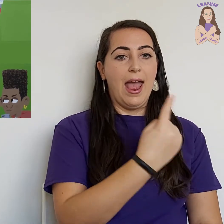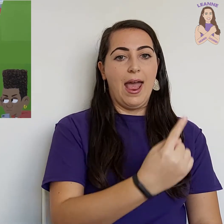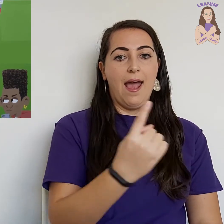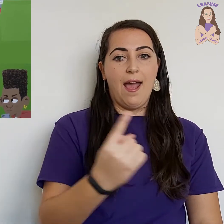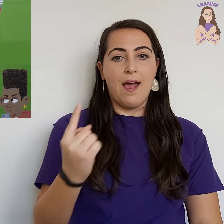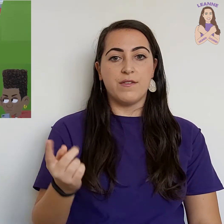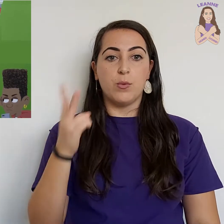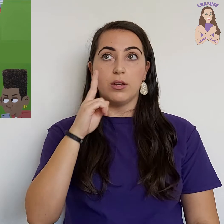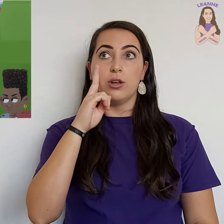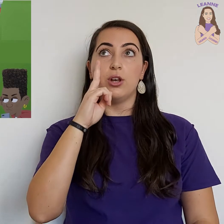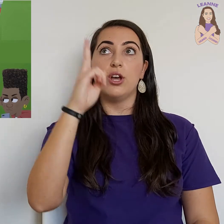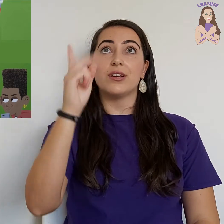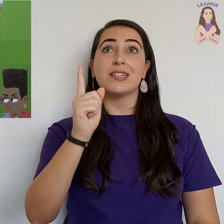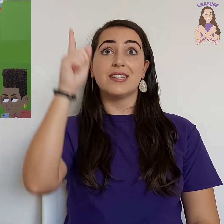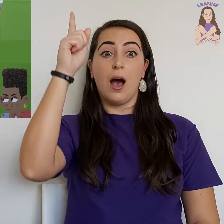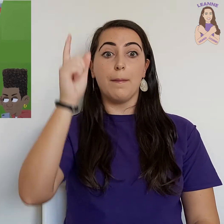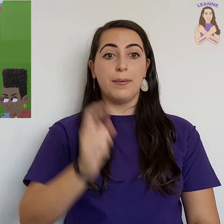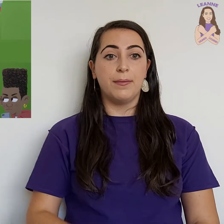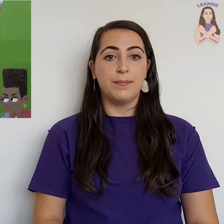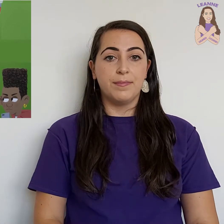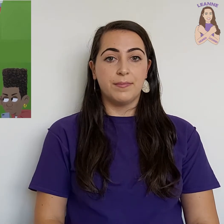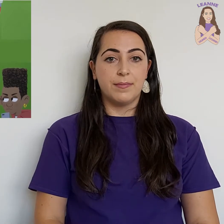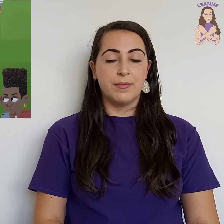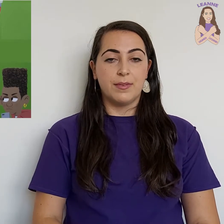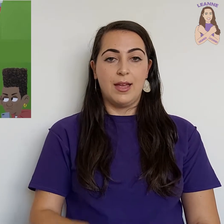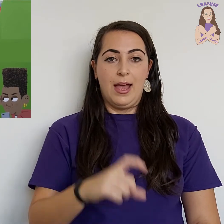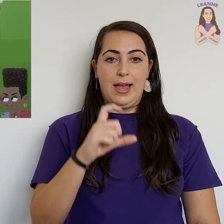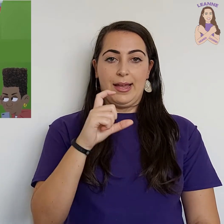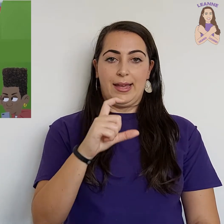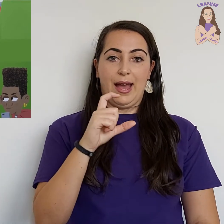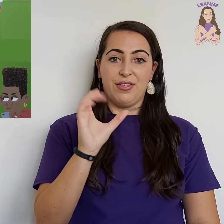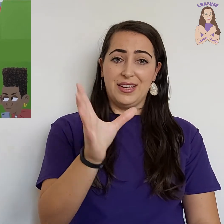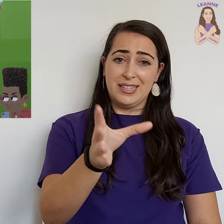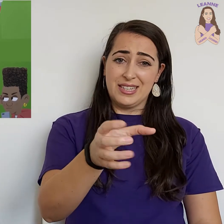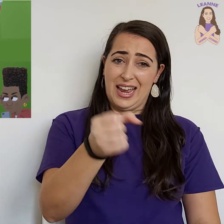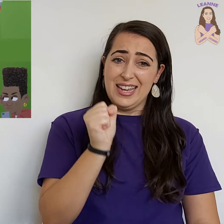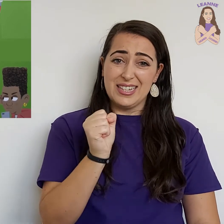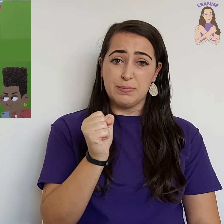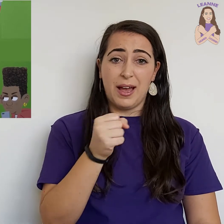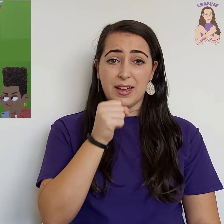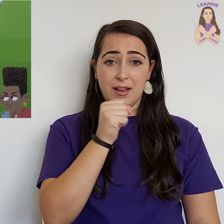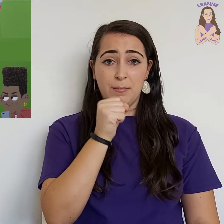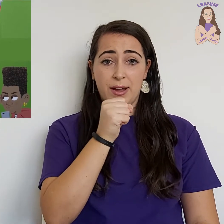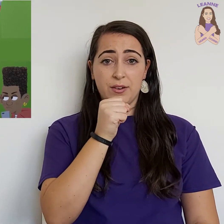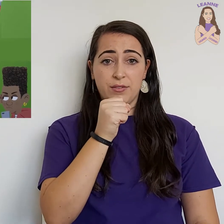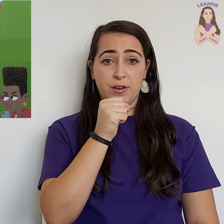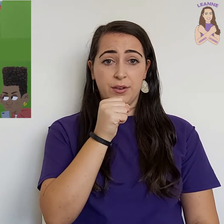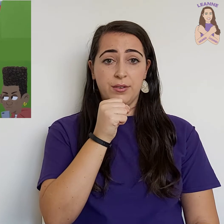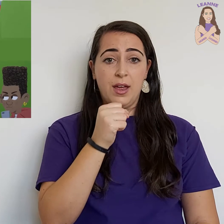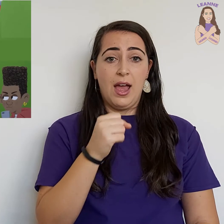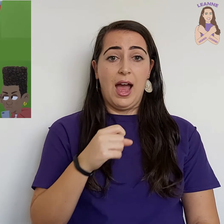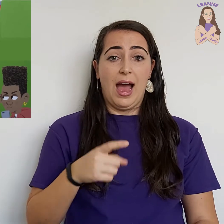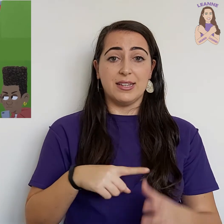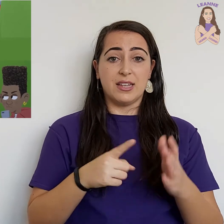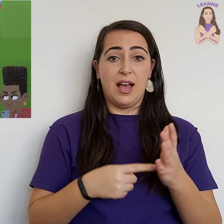Everyone looks up. Cathy takes back her microphone as I